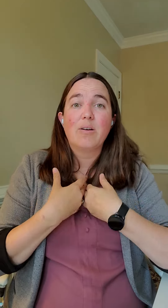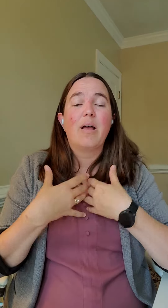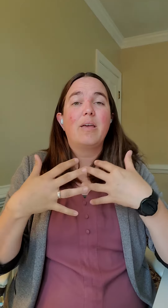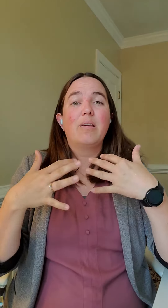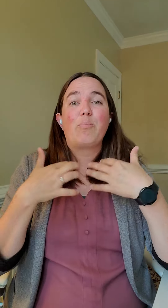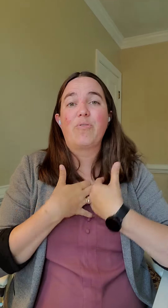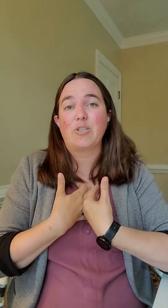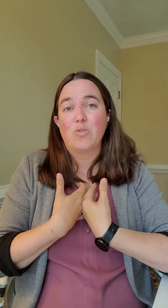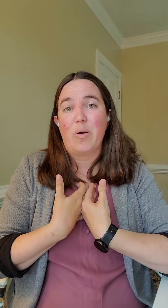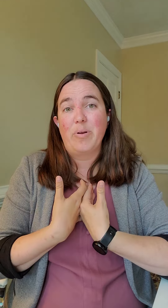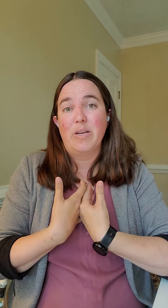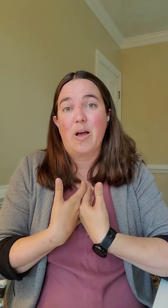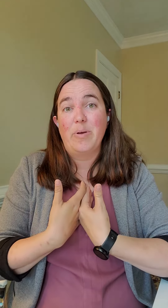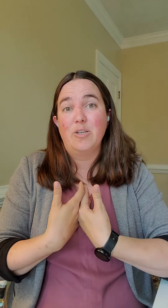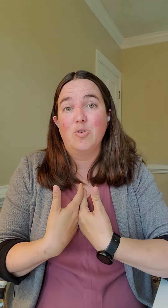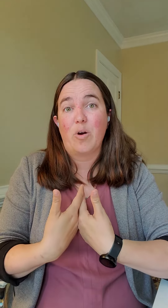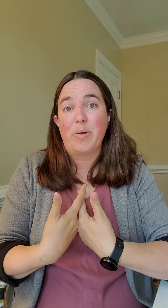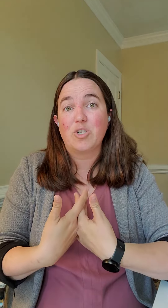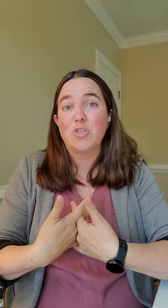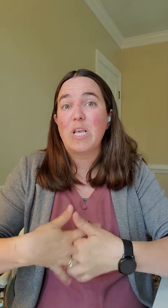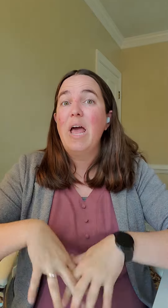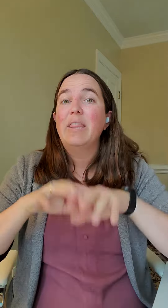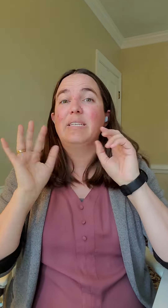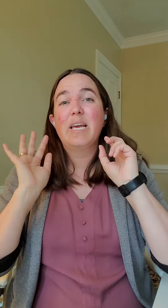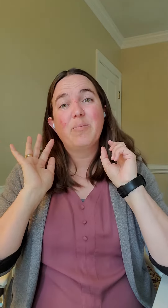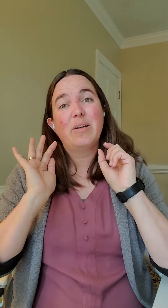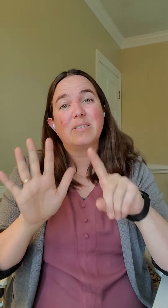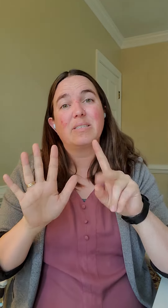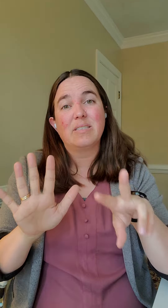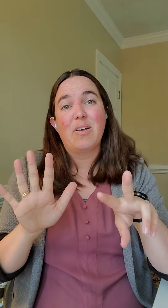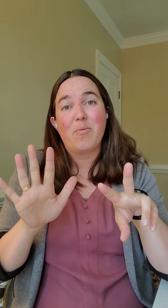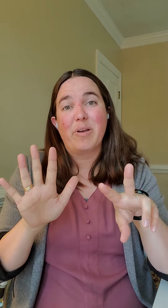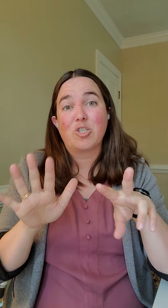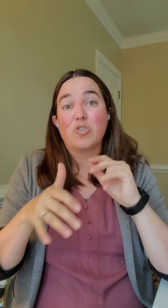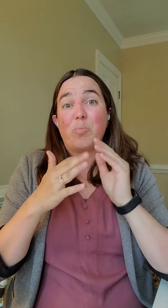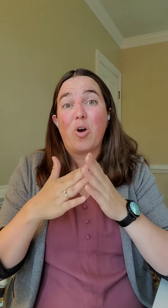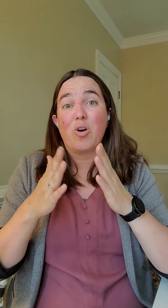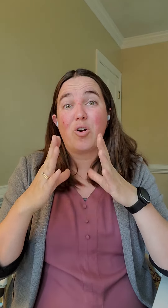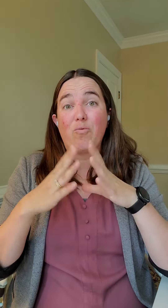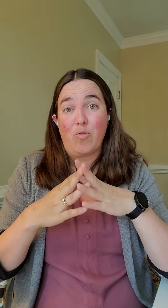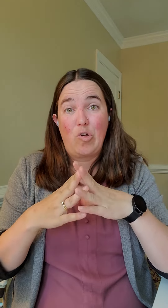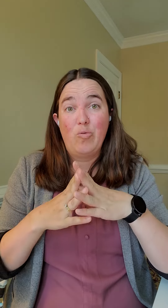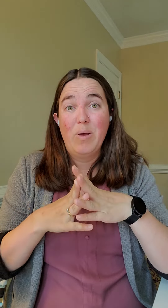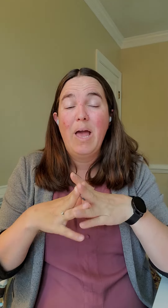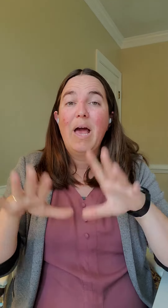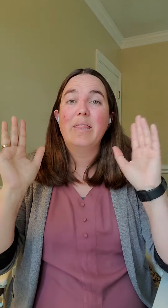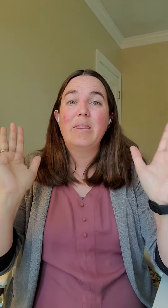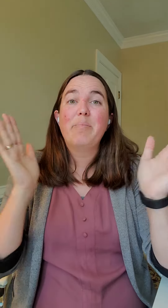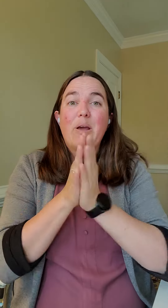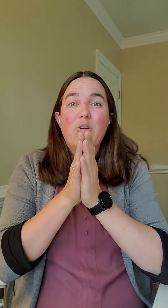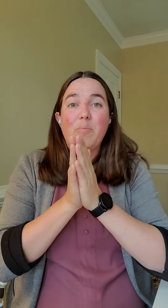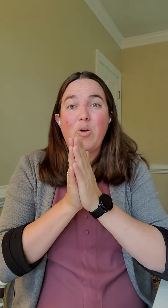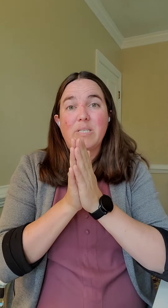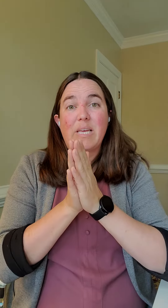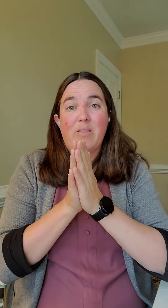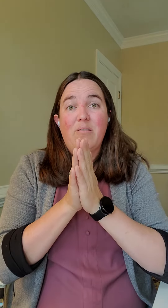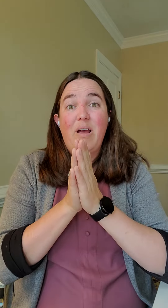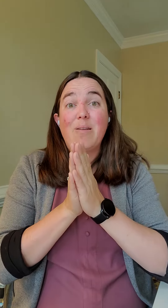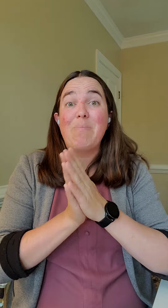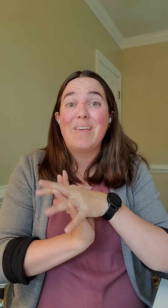a professional company to come in and do our pictures. They take about six to seven pictures per room and then they marry them all together and make